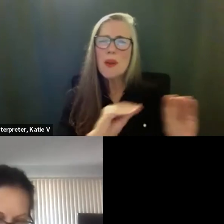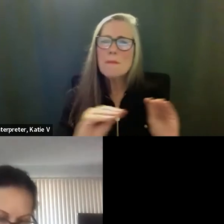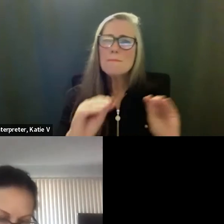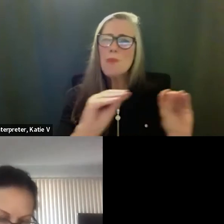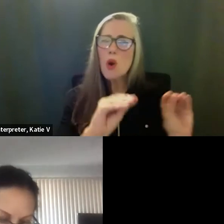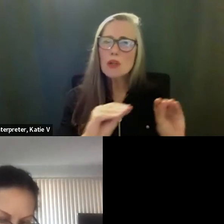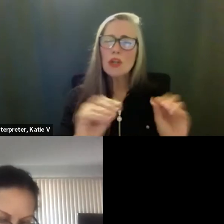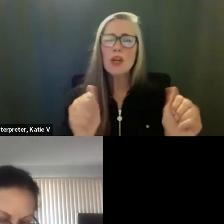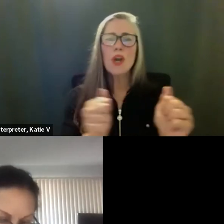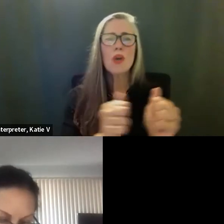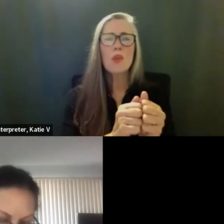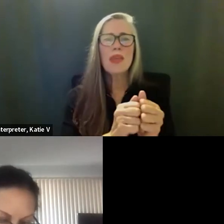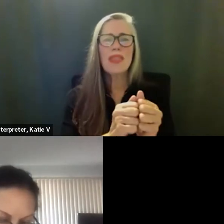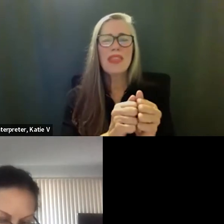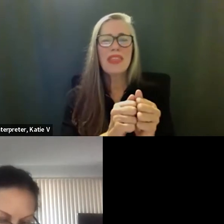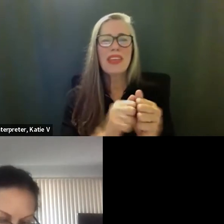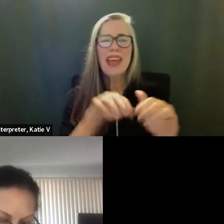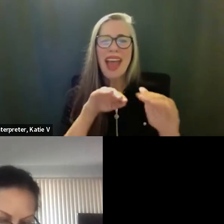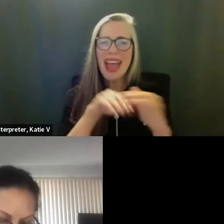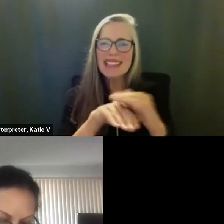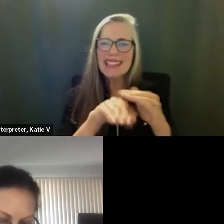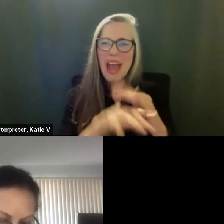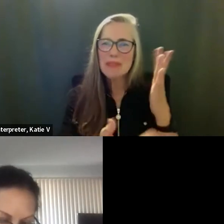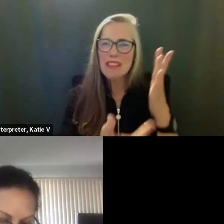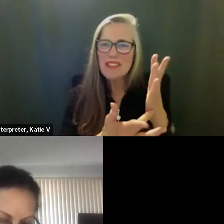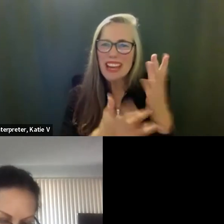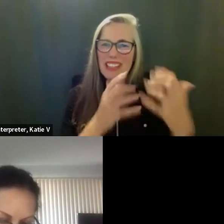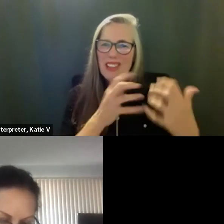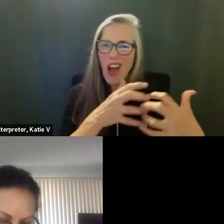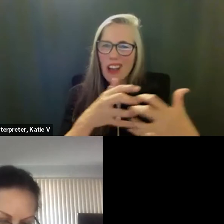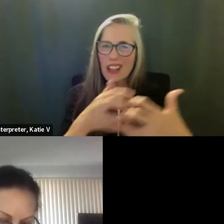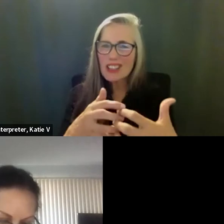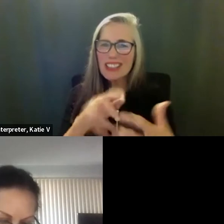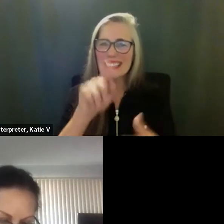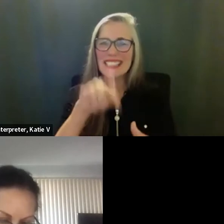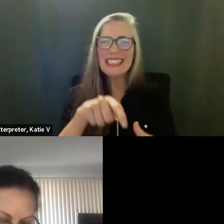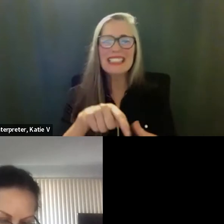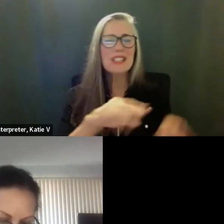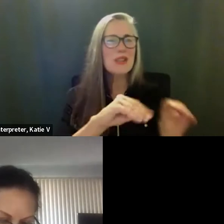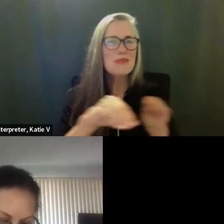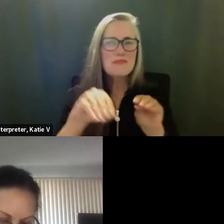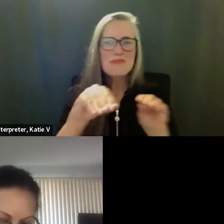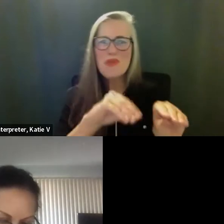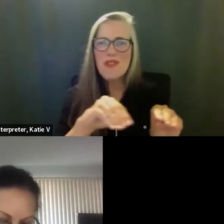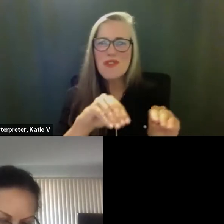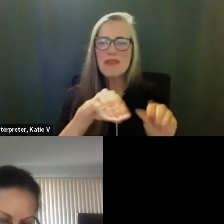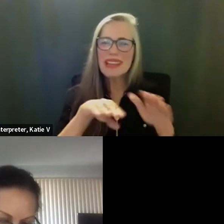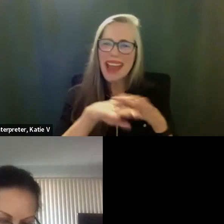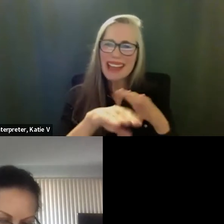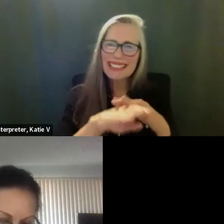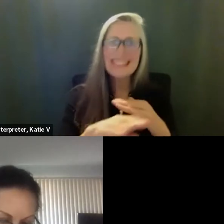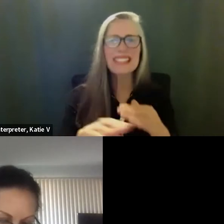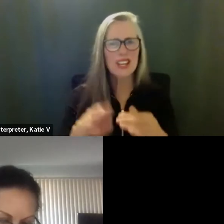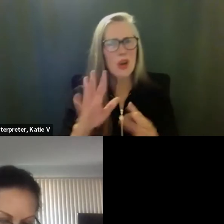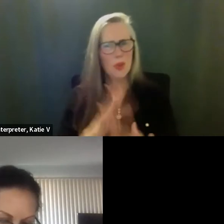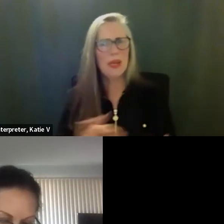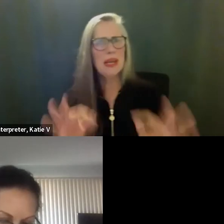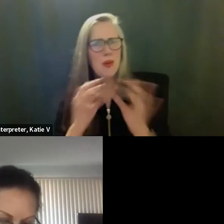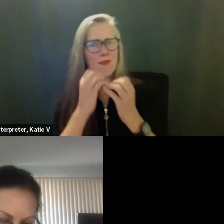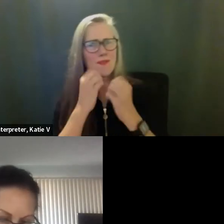really vital, vital part of our, uh, special education program and serving students with IEPs and their IEP goals. Um,